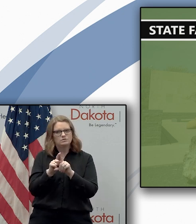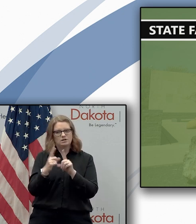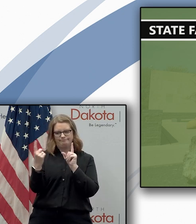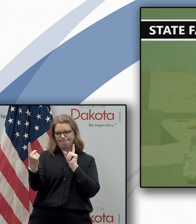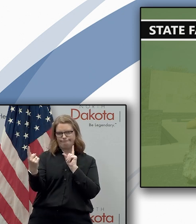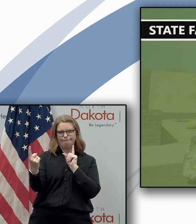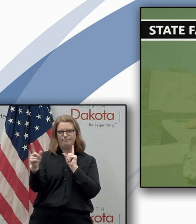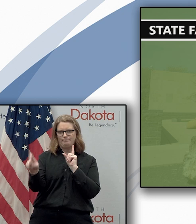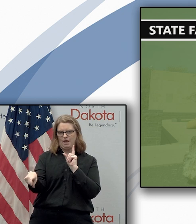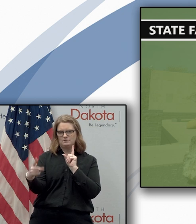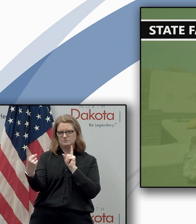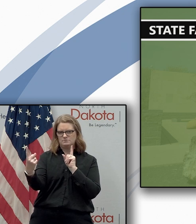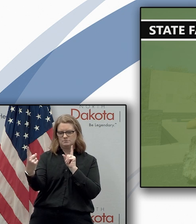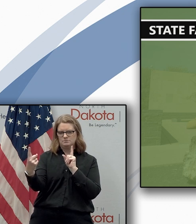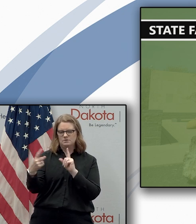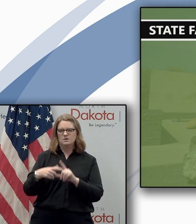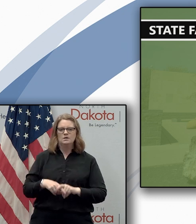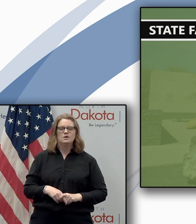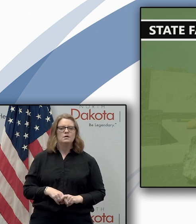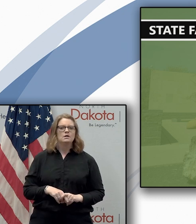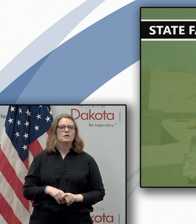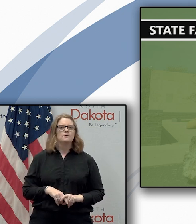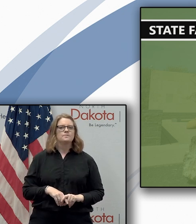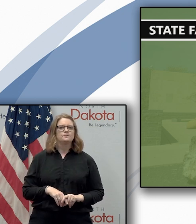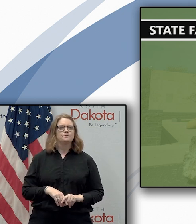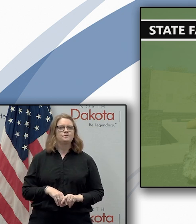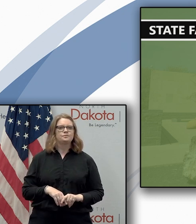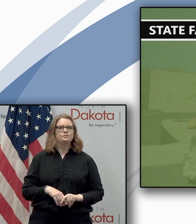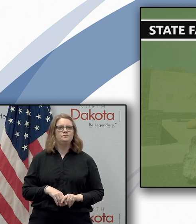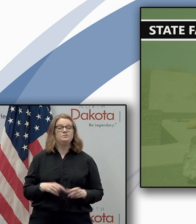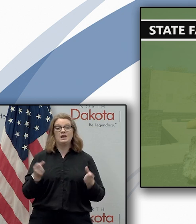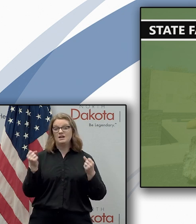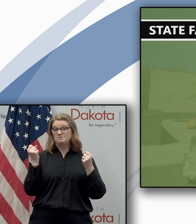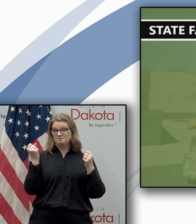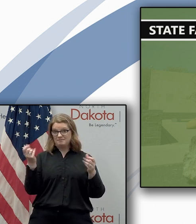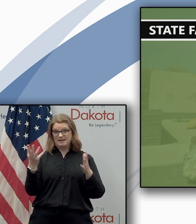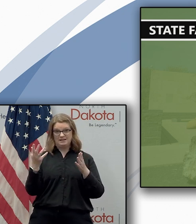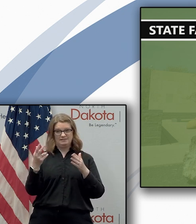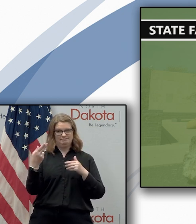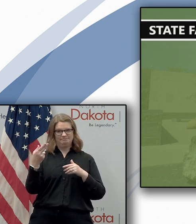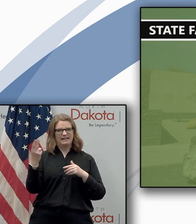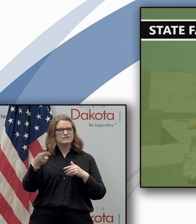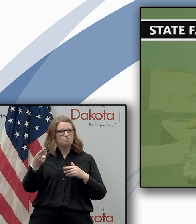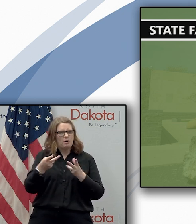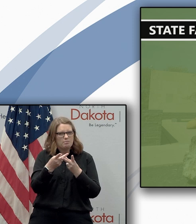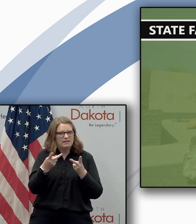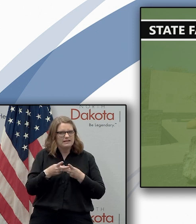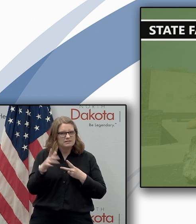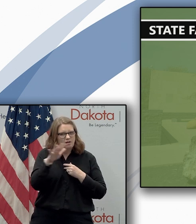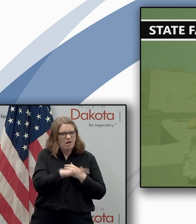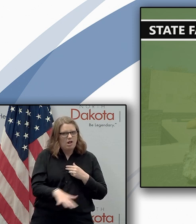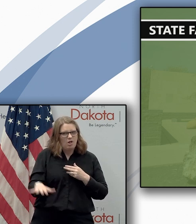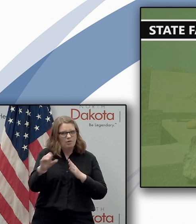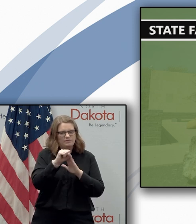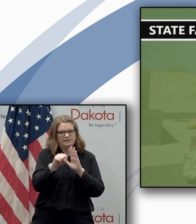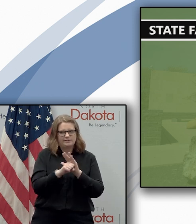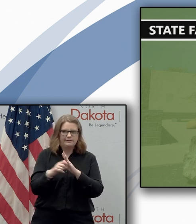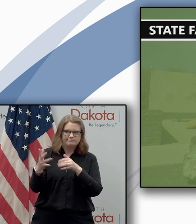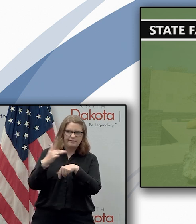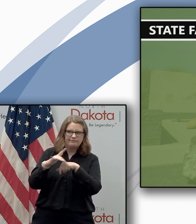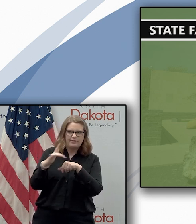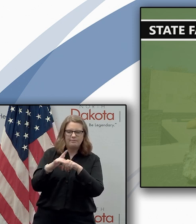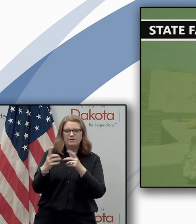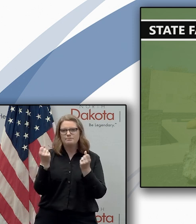guidelines and many historic sites across the state have already been open many of those are out outdoor